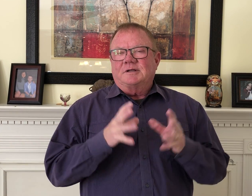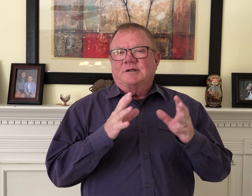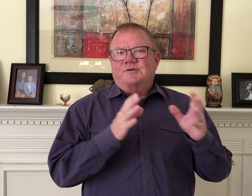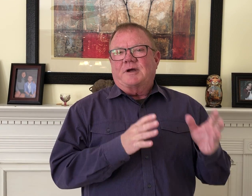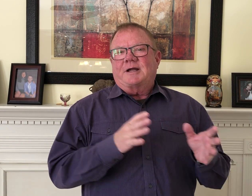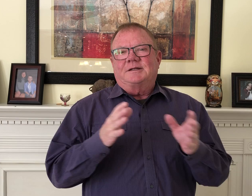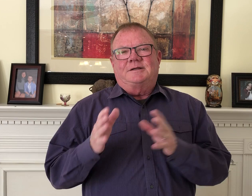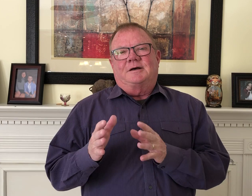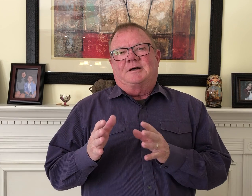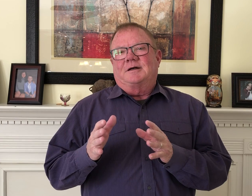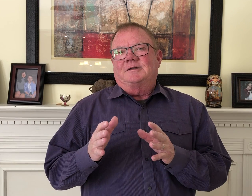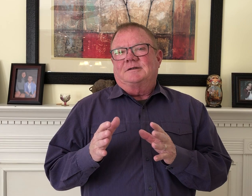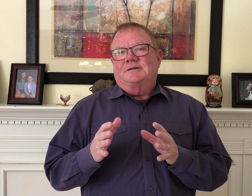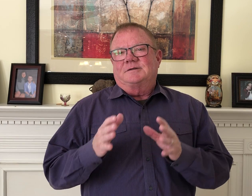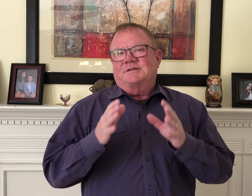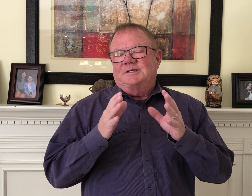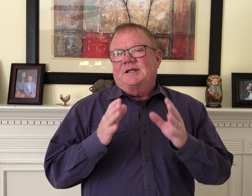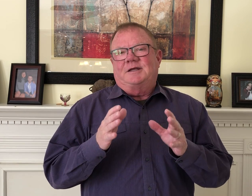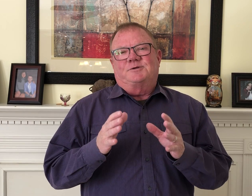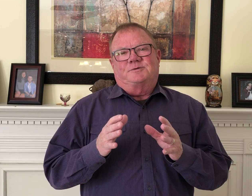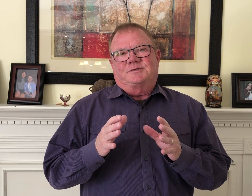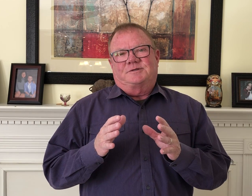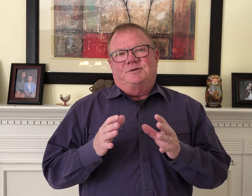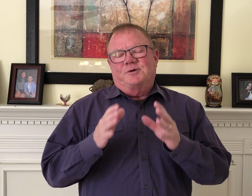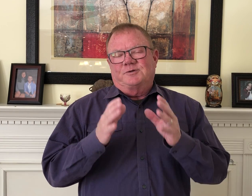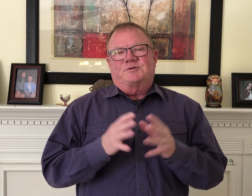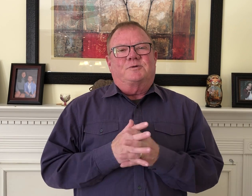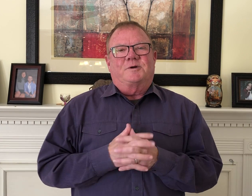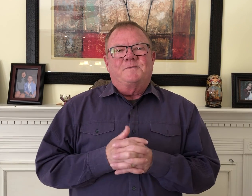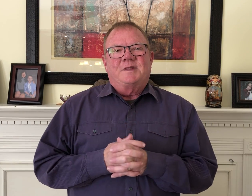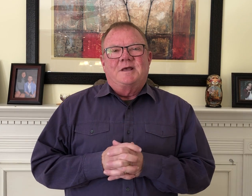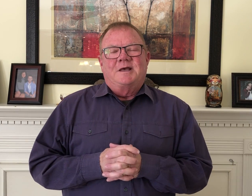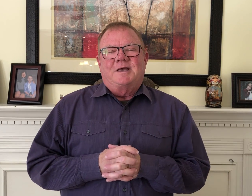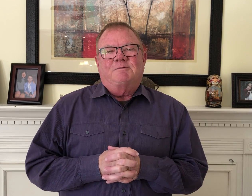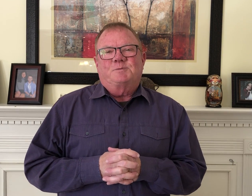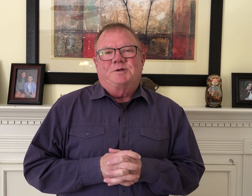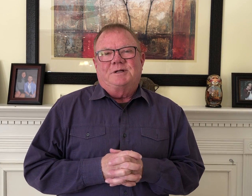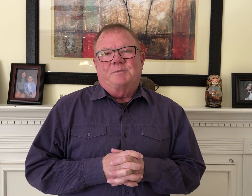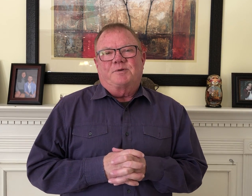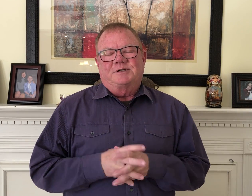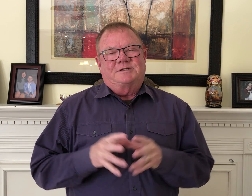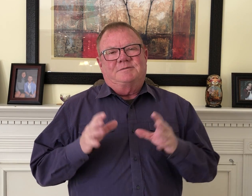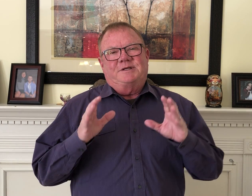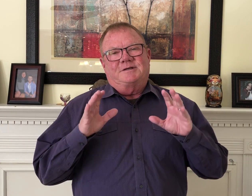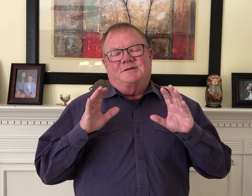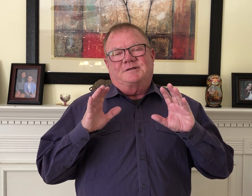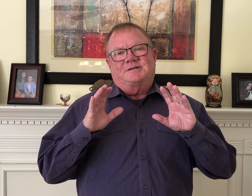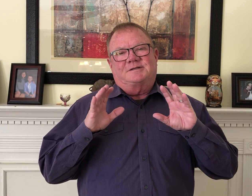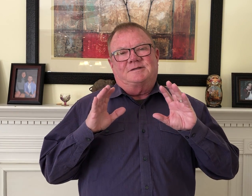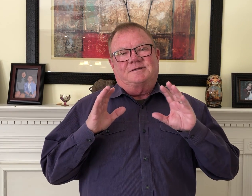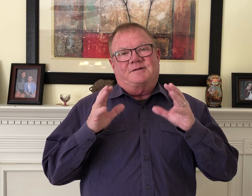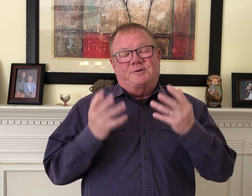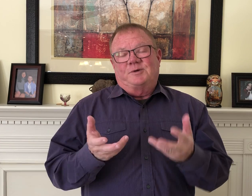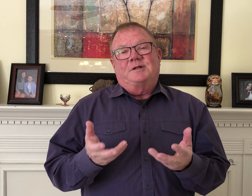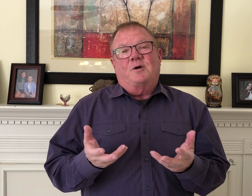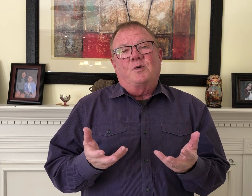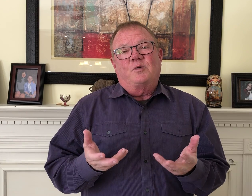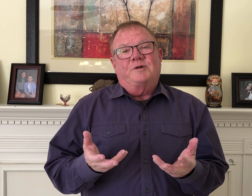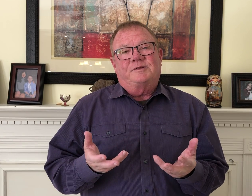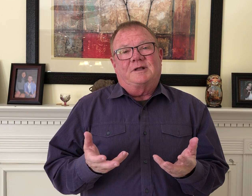attracted God to send angels? You know the story. He was put in a prison because threw in the hole with the